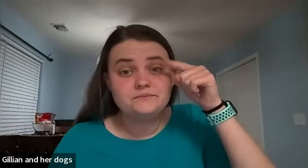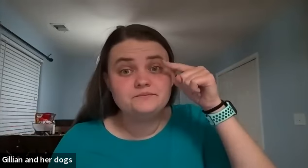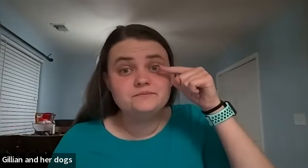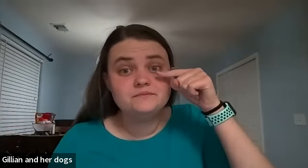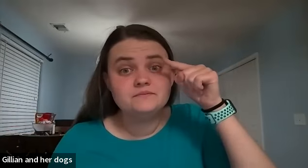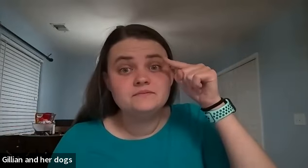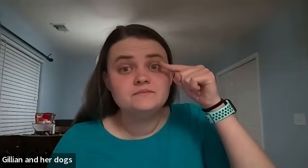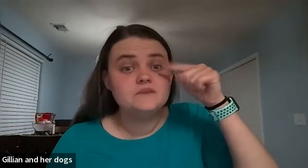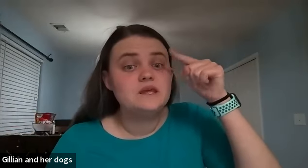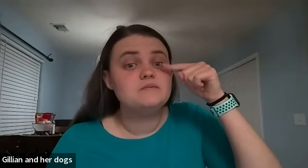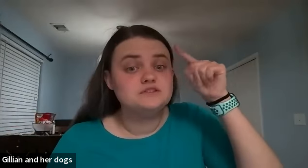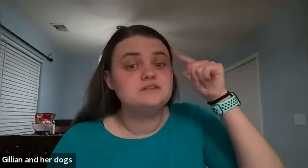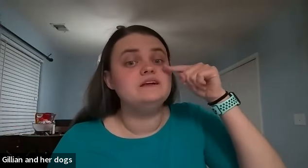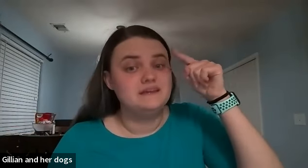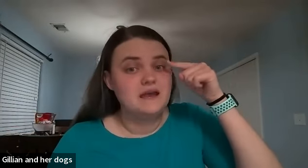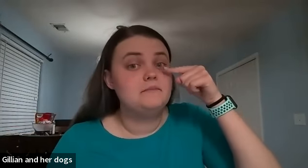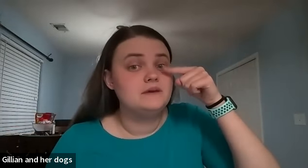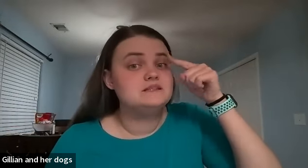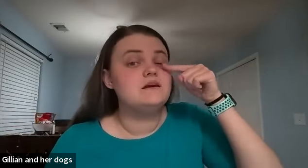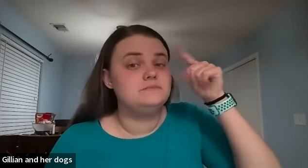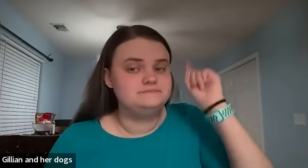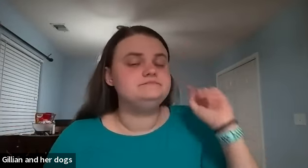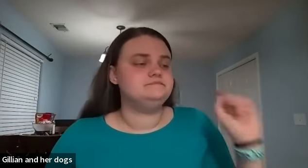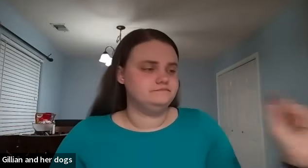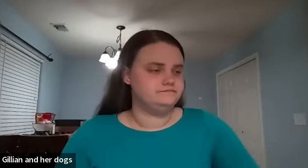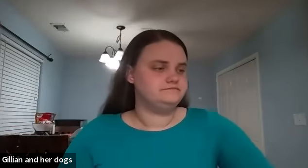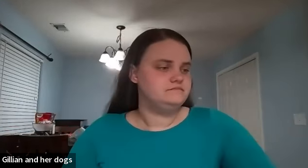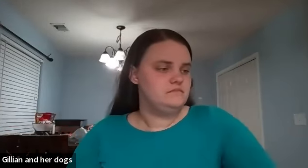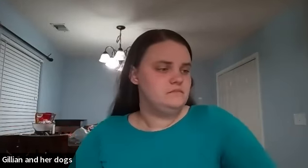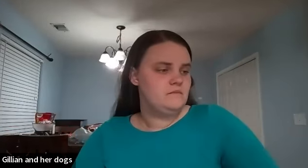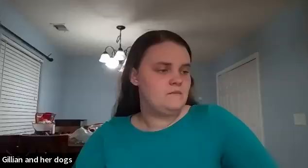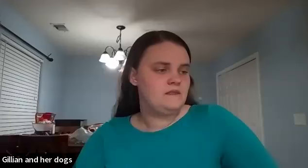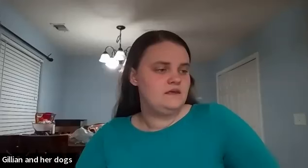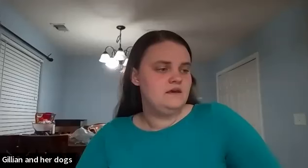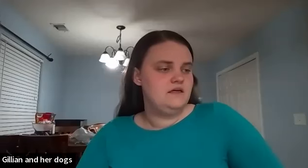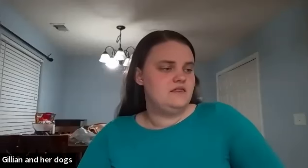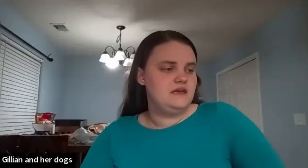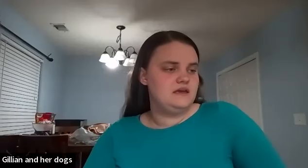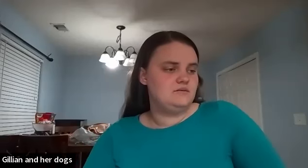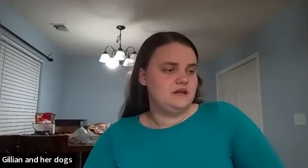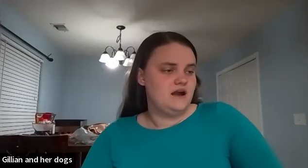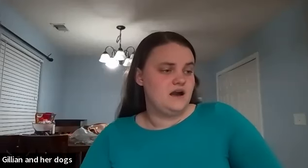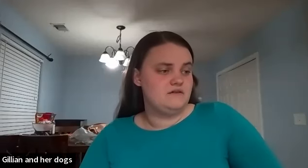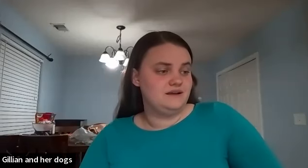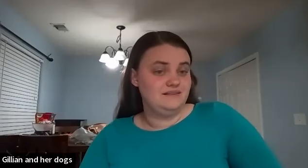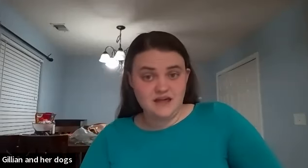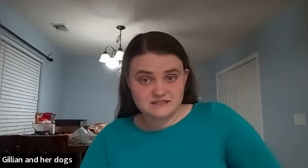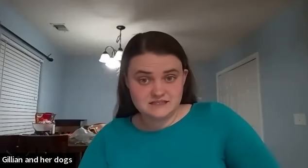make the motion of like it yeah mascara mm-hmm then we have glasses